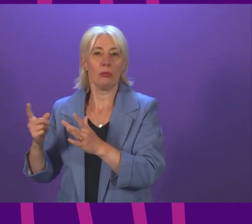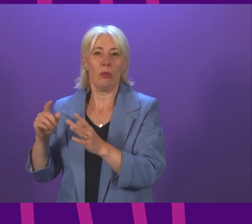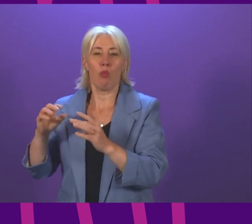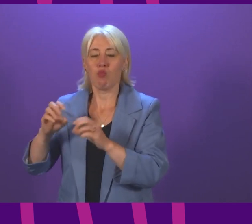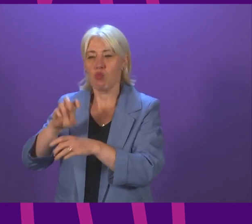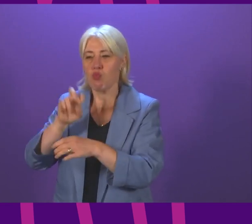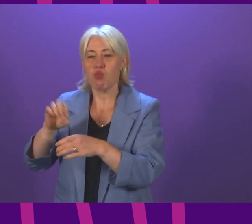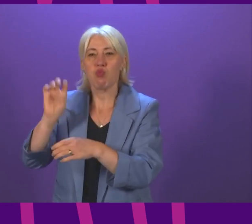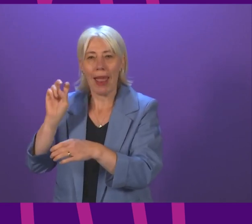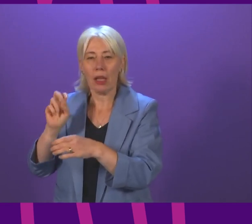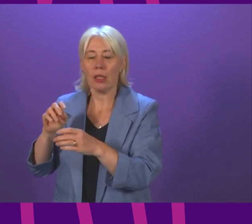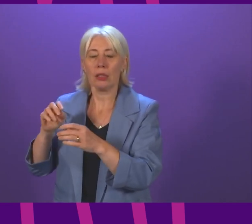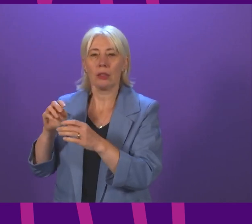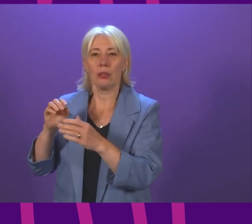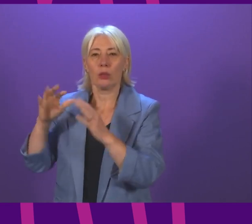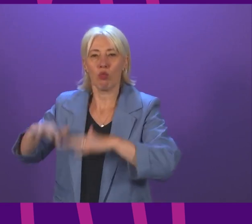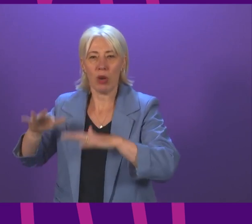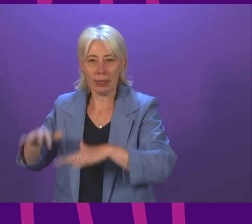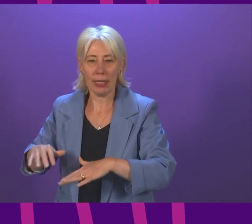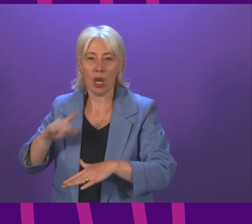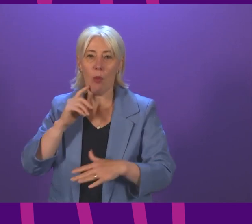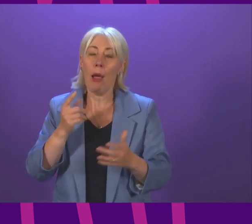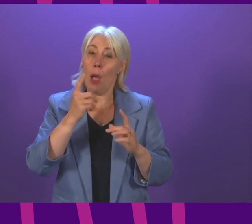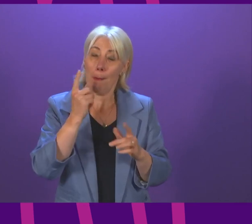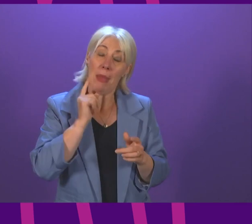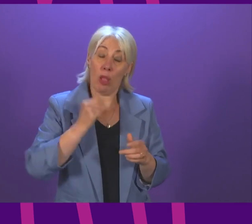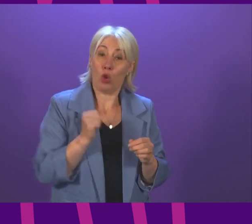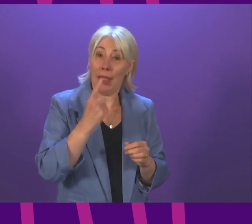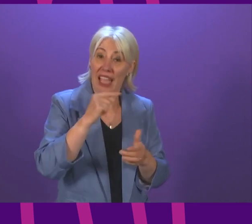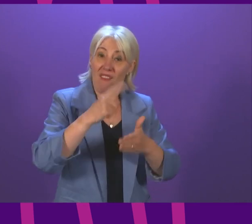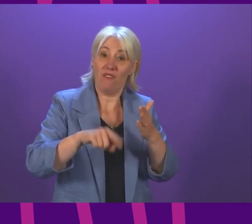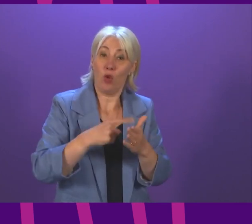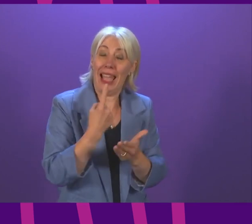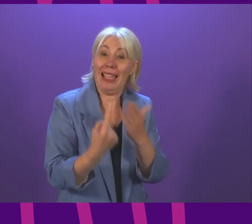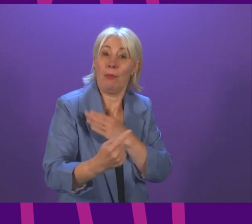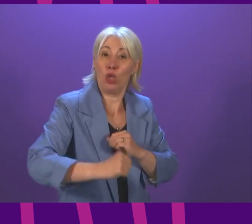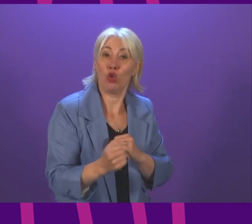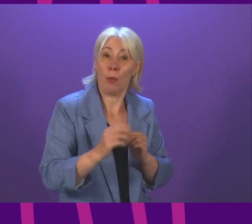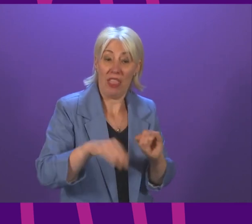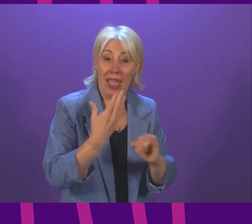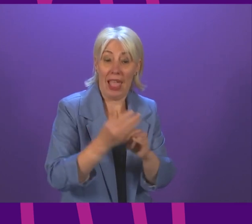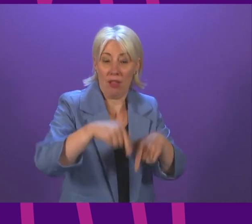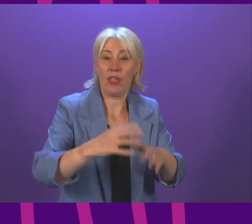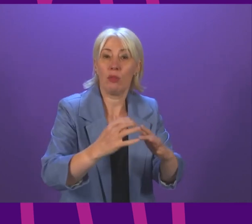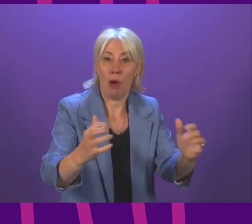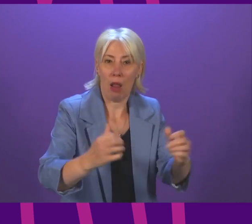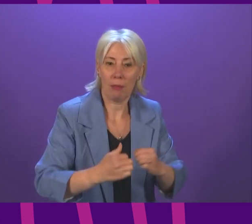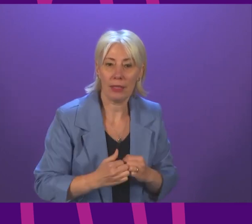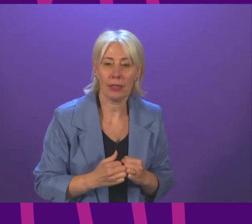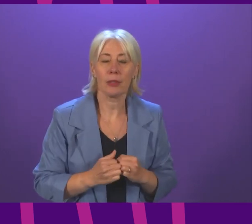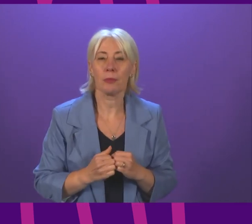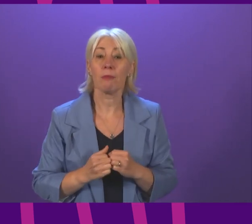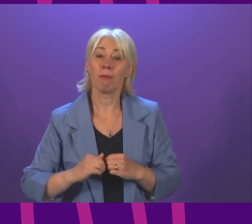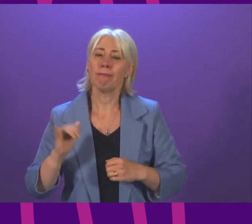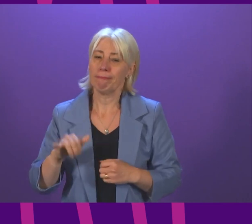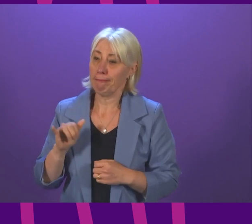before the end of this Parliament First Minister yes I thought it was interesting